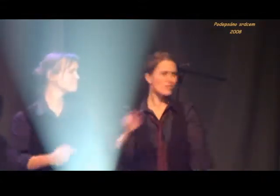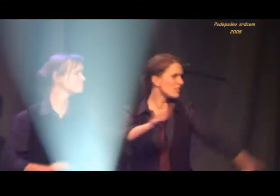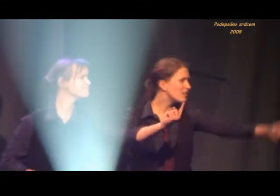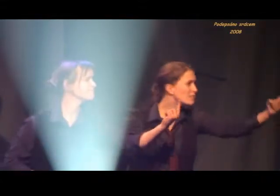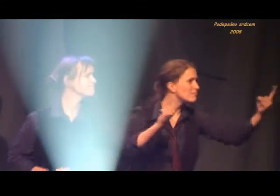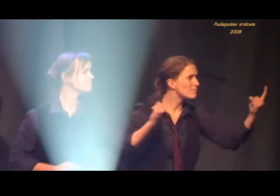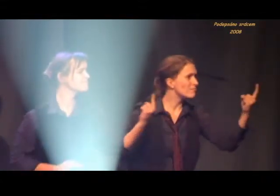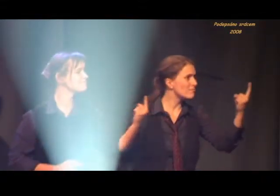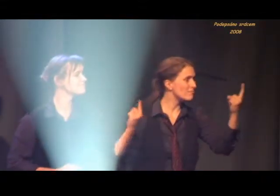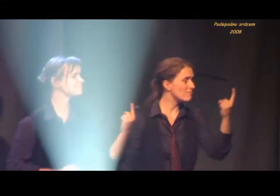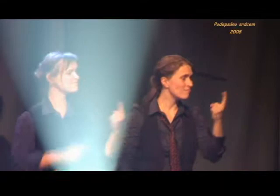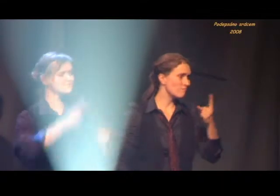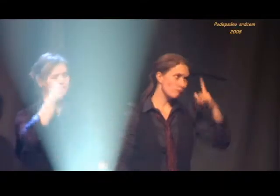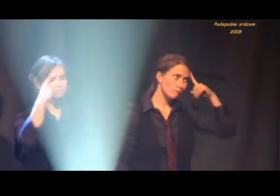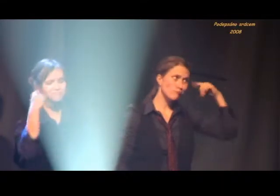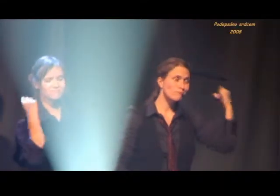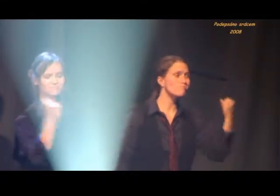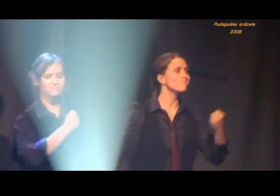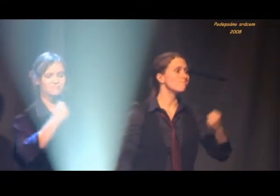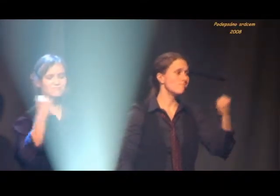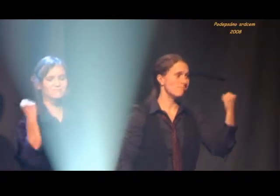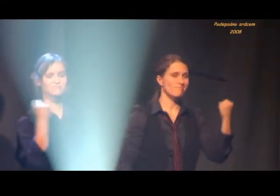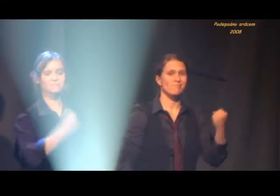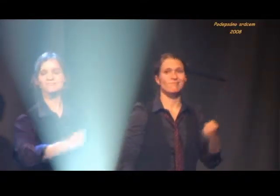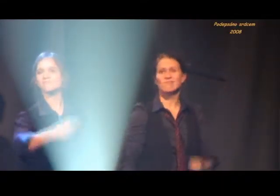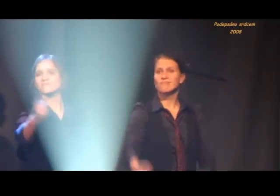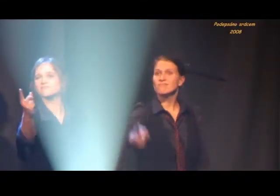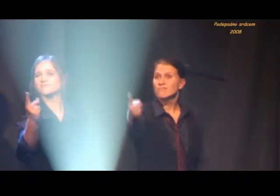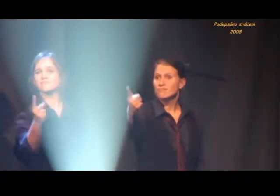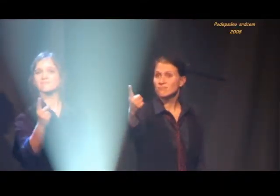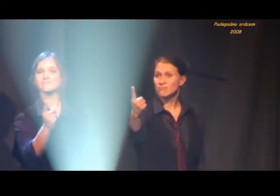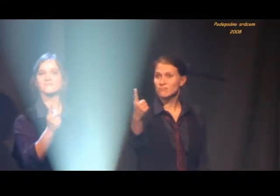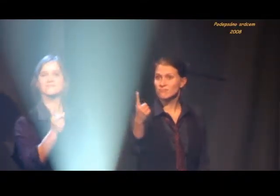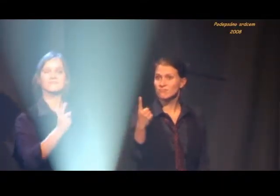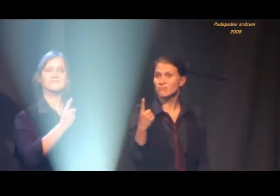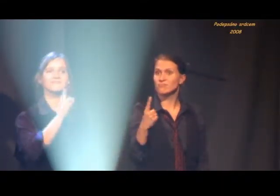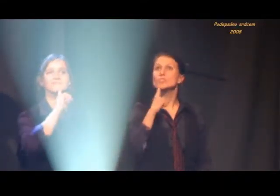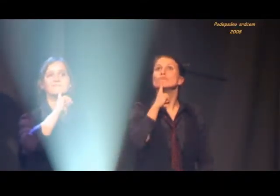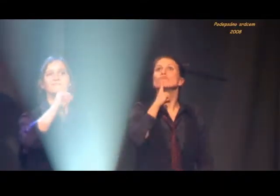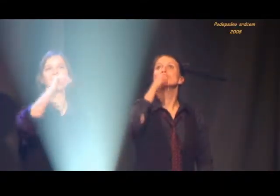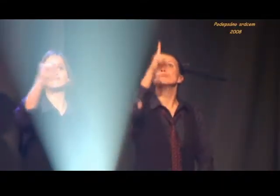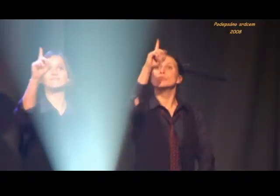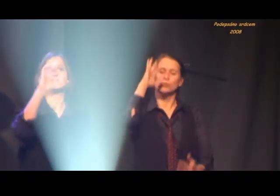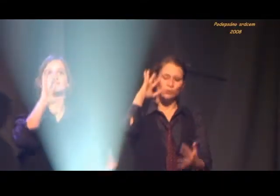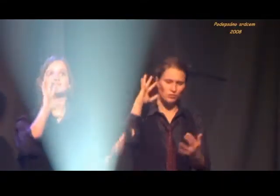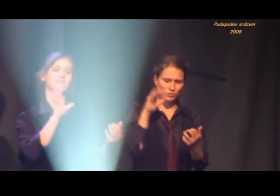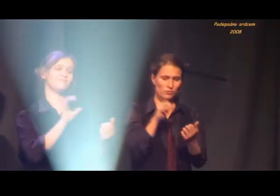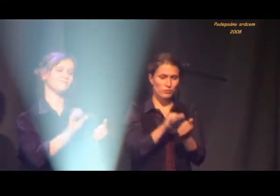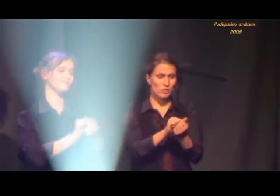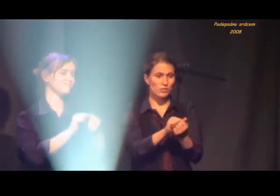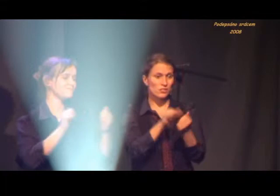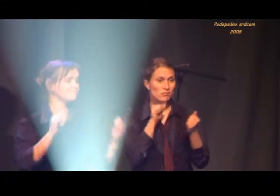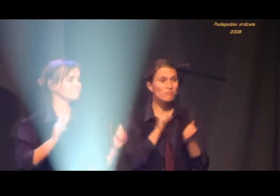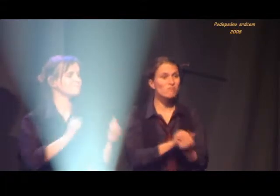More, more than this, I lived in my